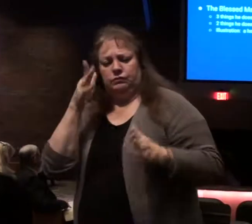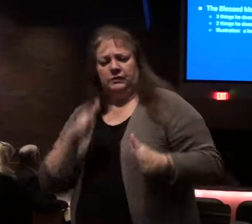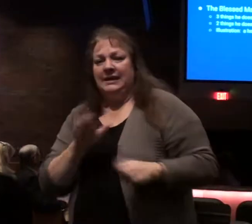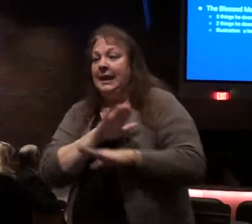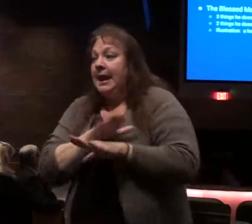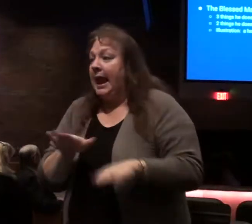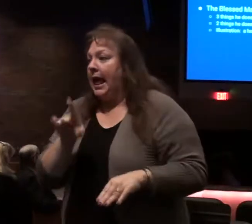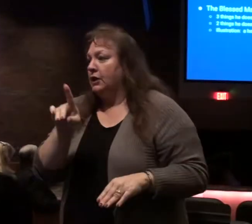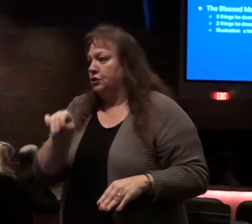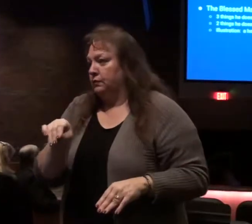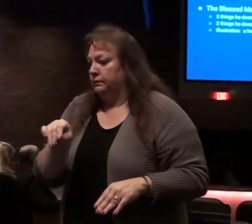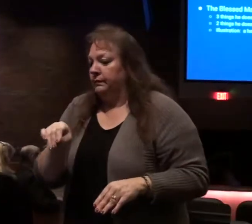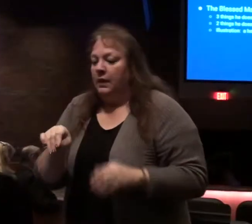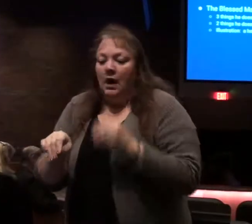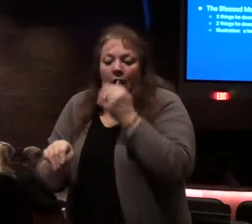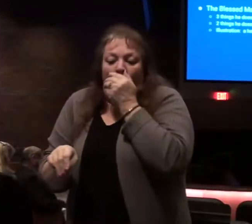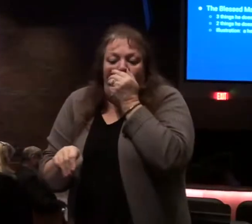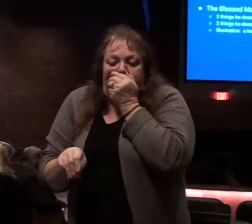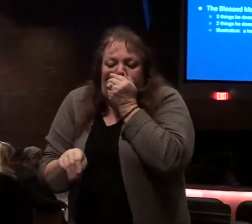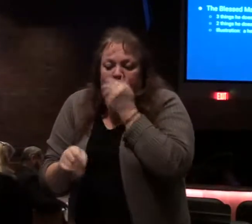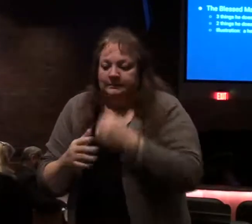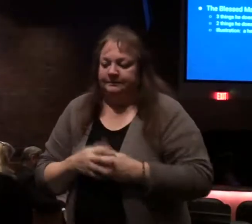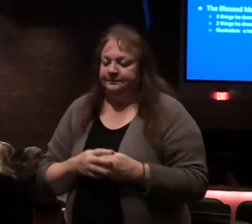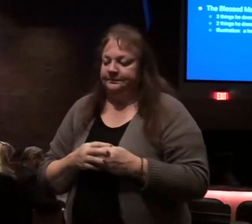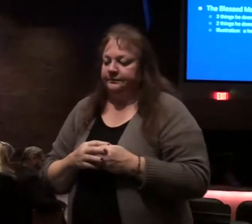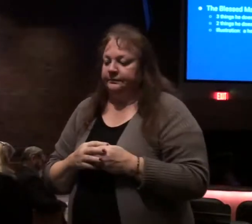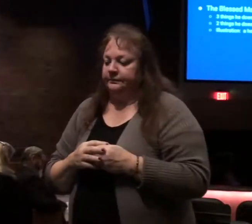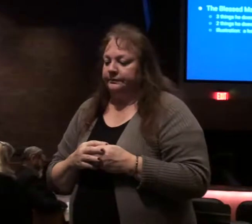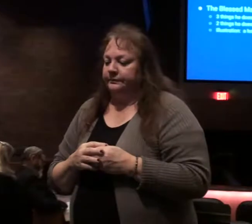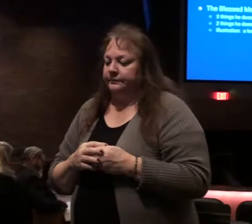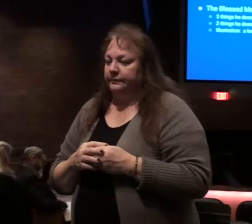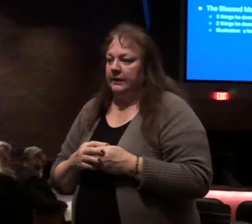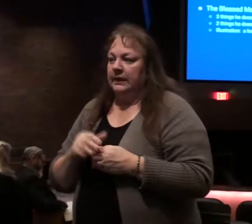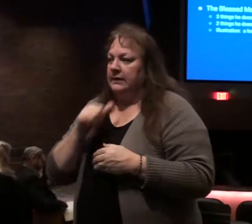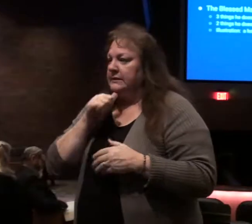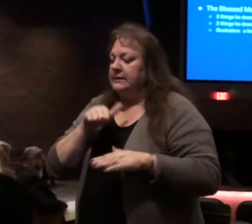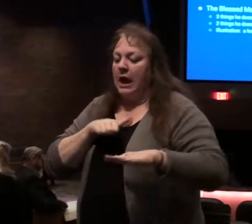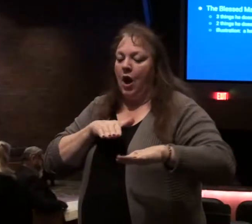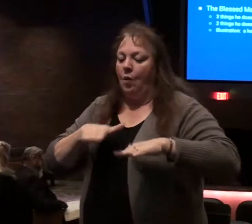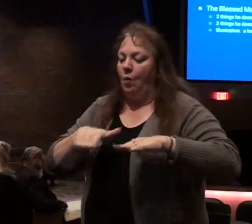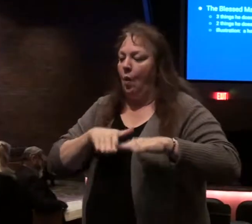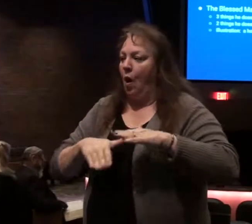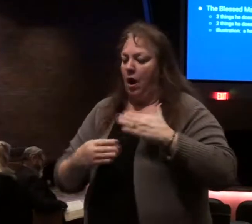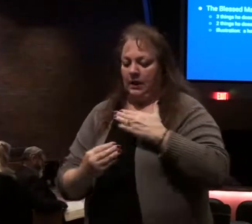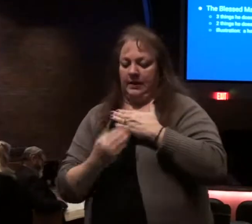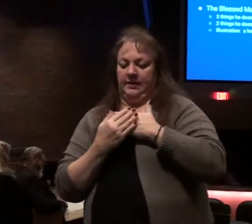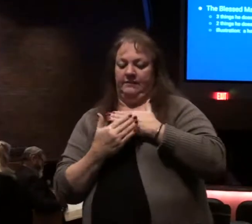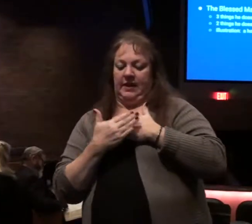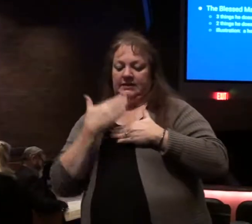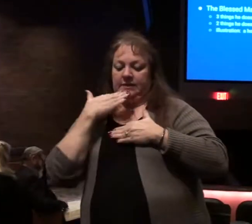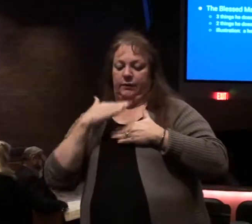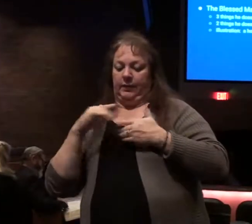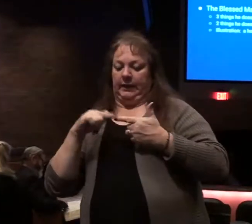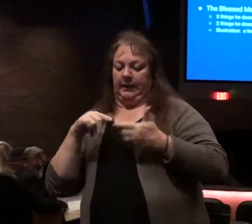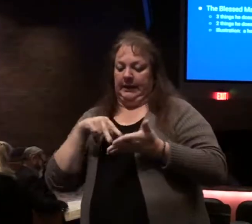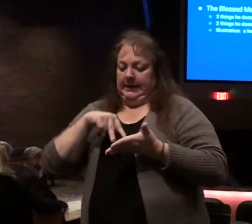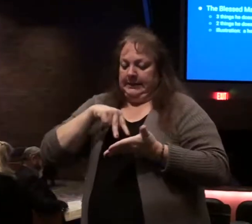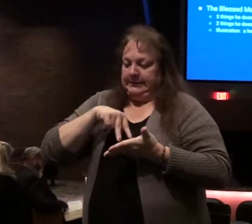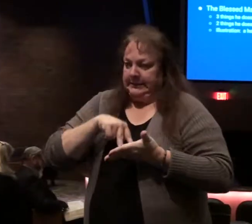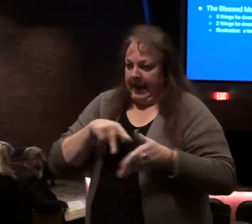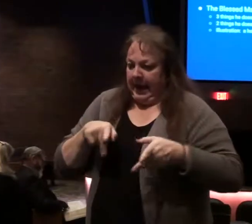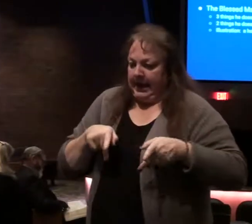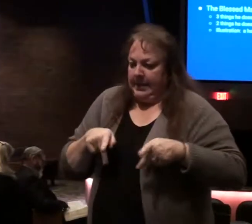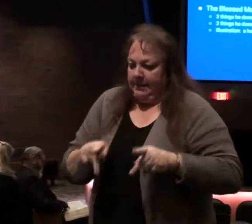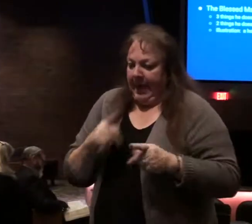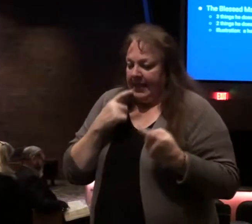doesn't do. How blessed is a man who does not walk in the counsel of the wicked, nor stand in the path of sinners,